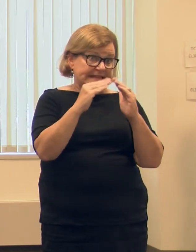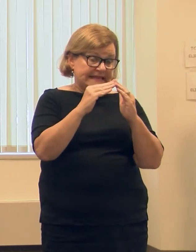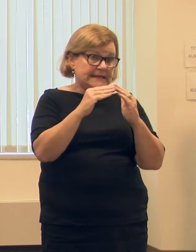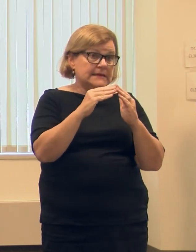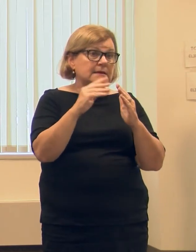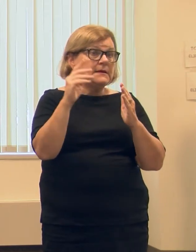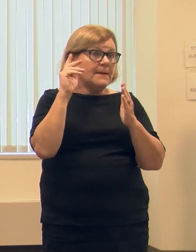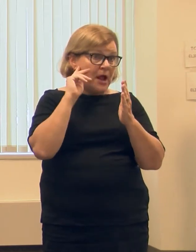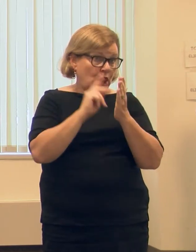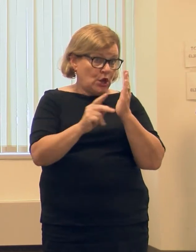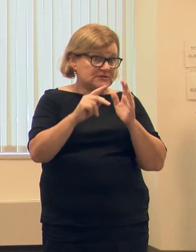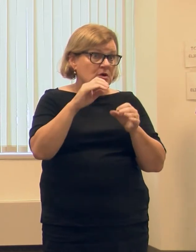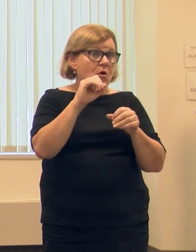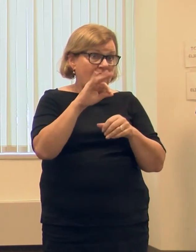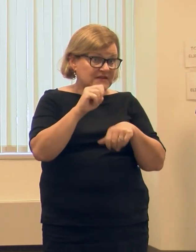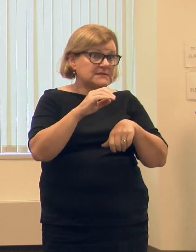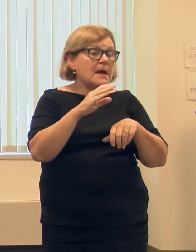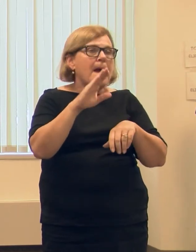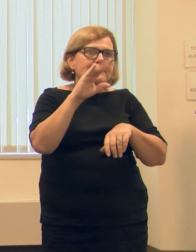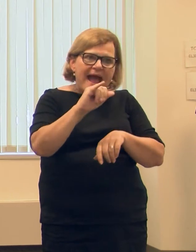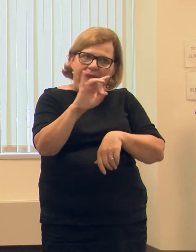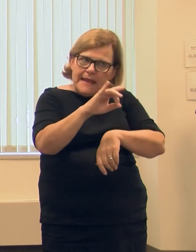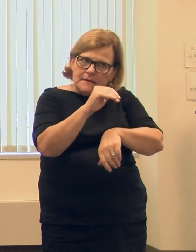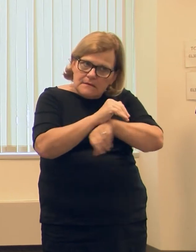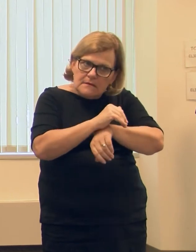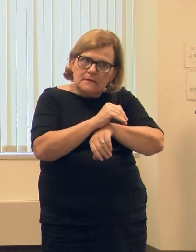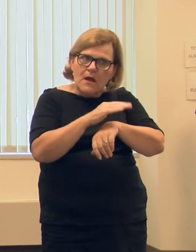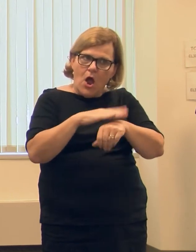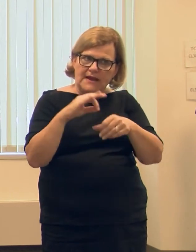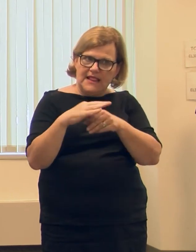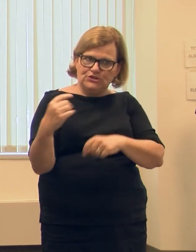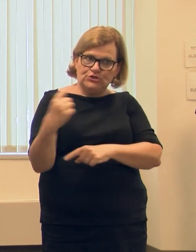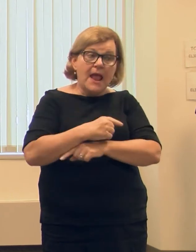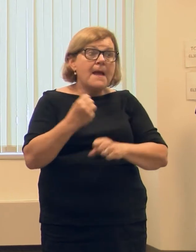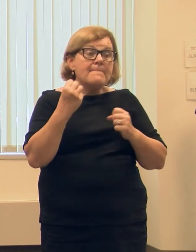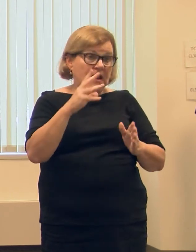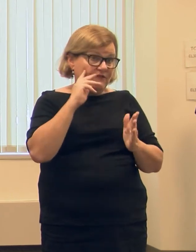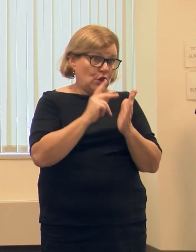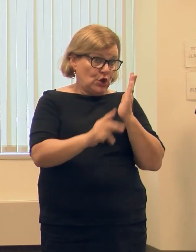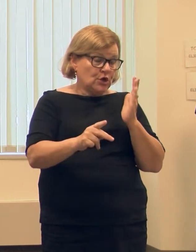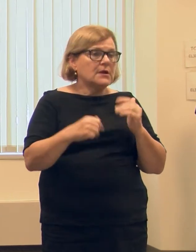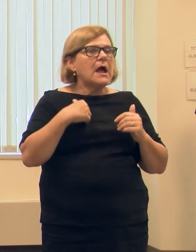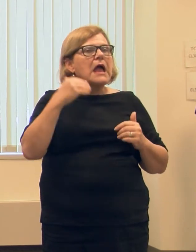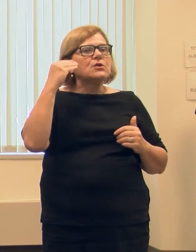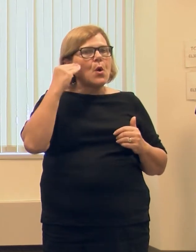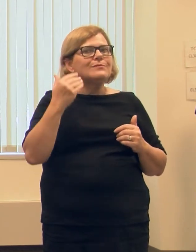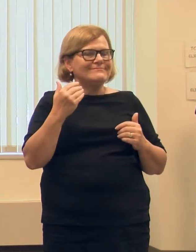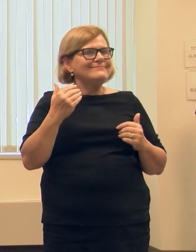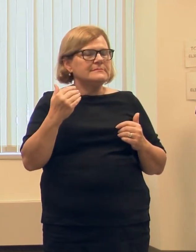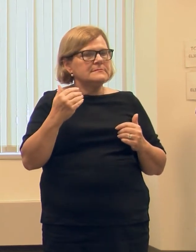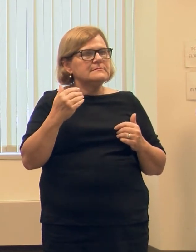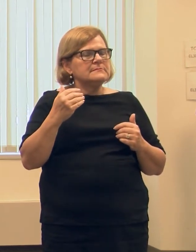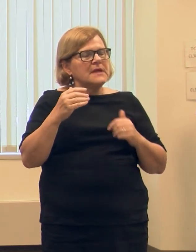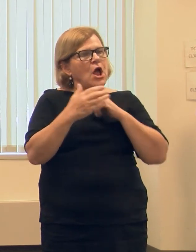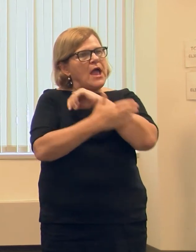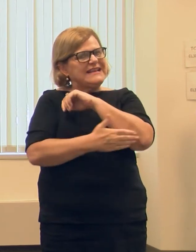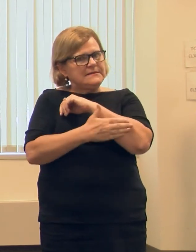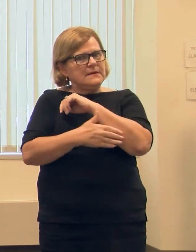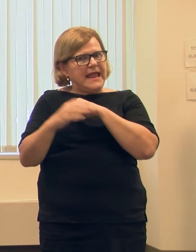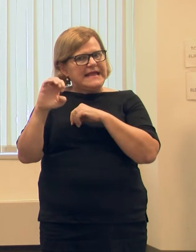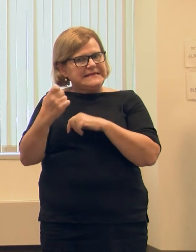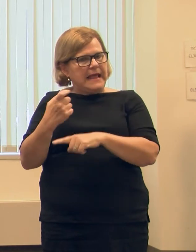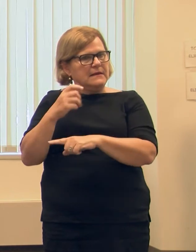by 8 p.m. on election day. And I know many of our clerks, I know, again, county exec Coulter